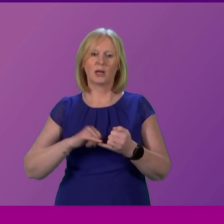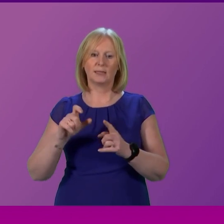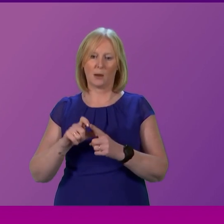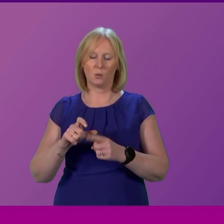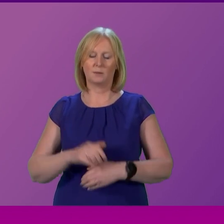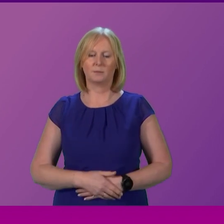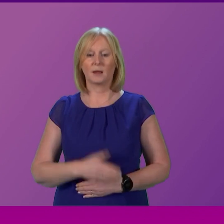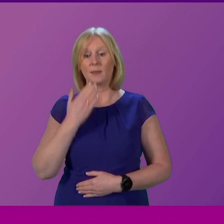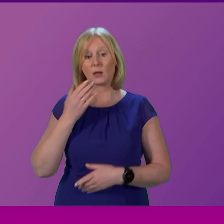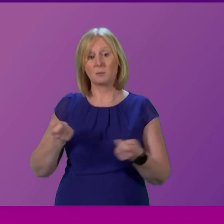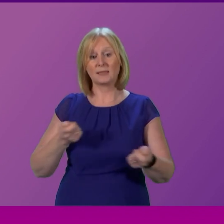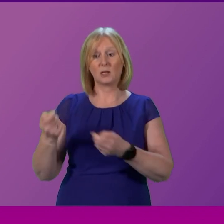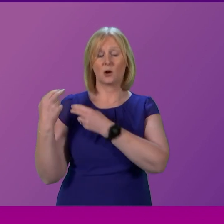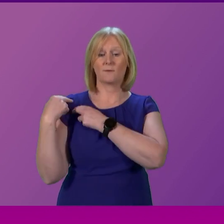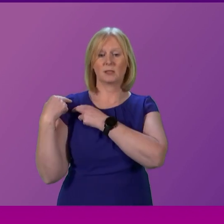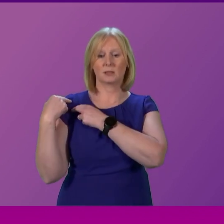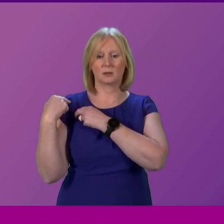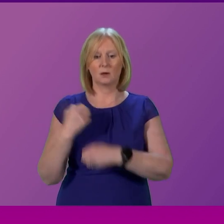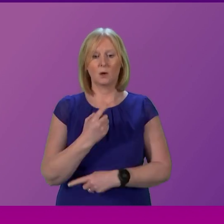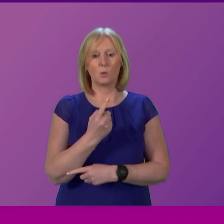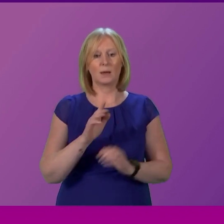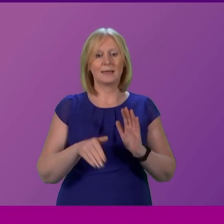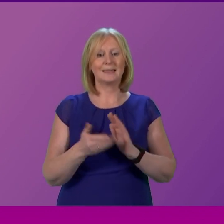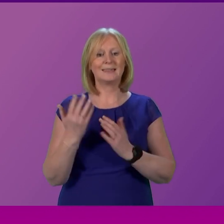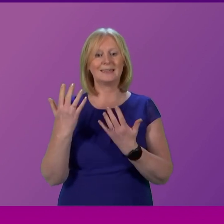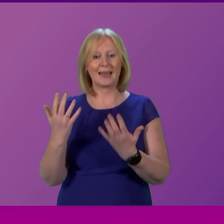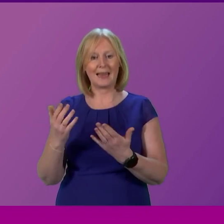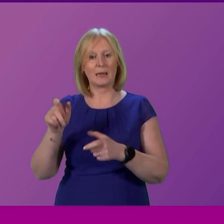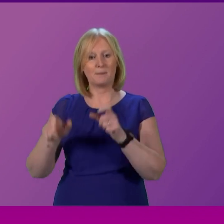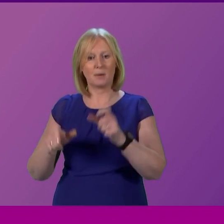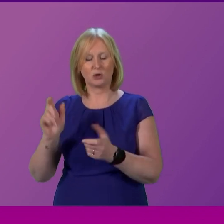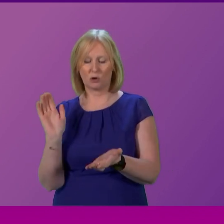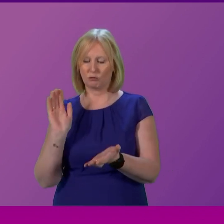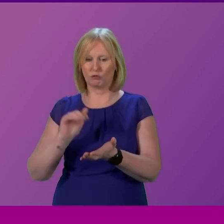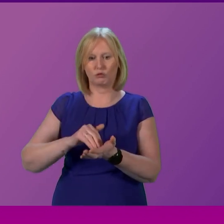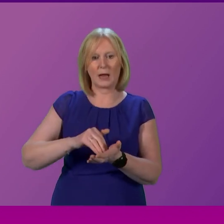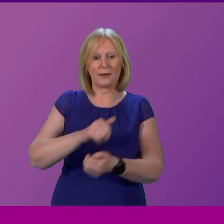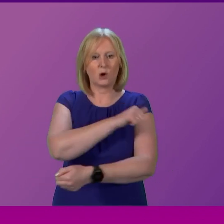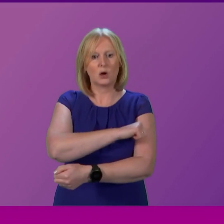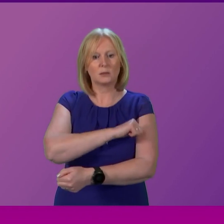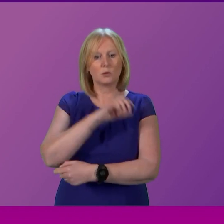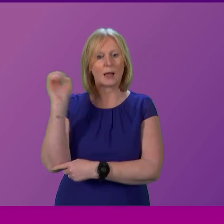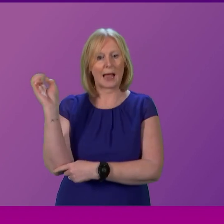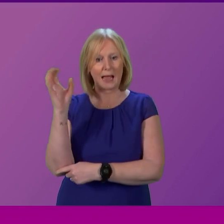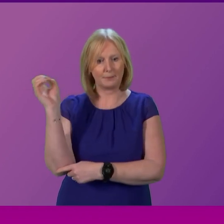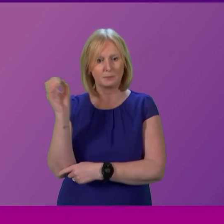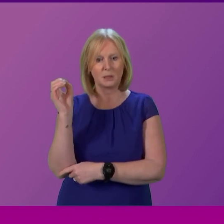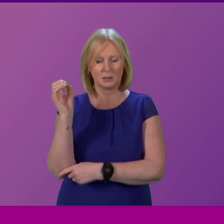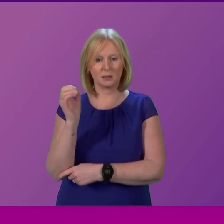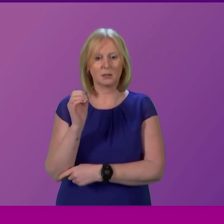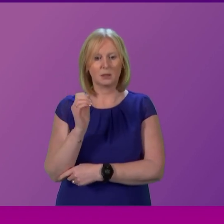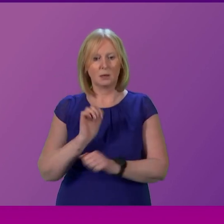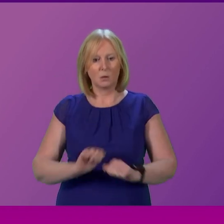you President Officer Cabinet Secretary one in ten patients arriving at hospitals by ambulance in the final week of December waited over three hours to be